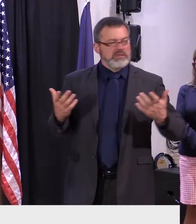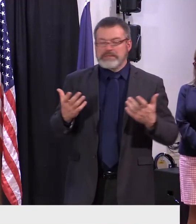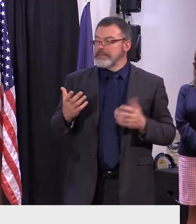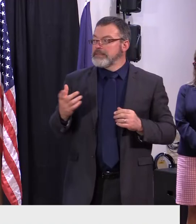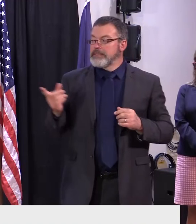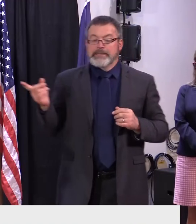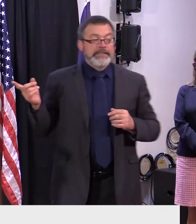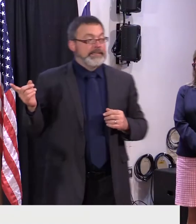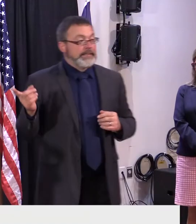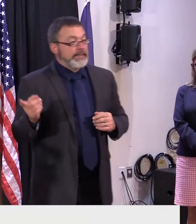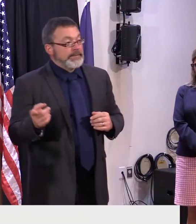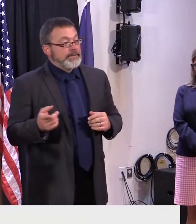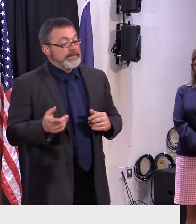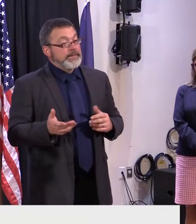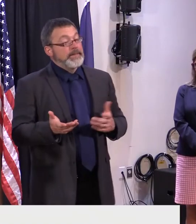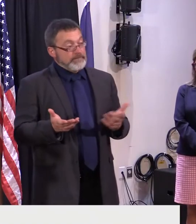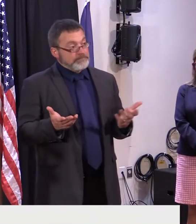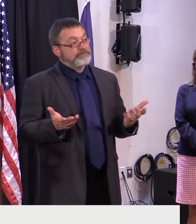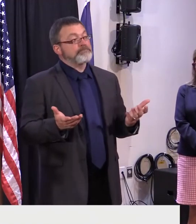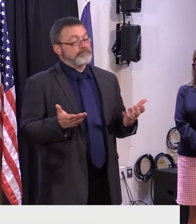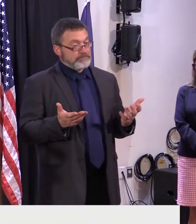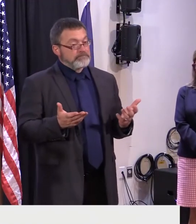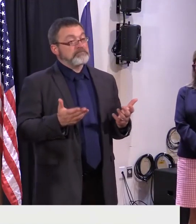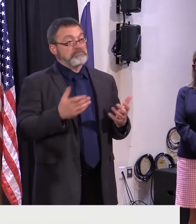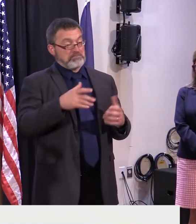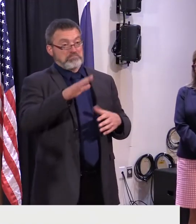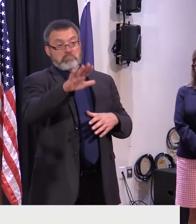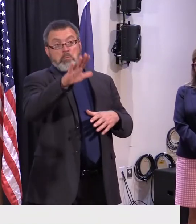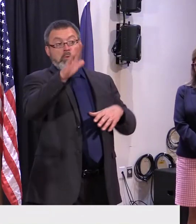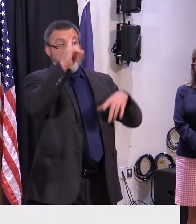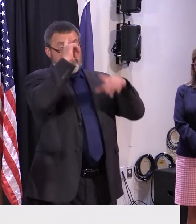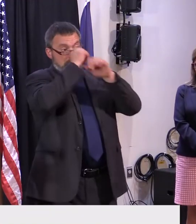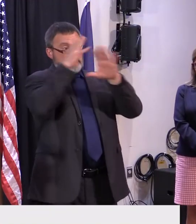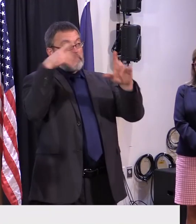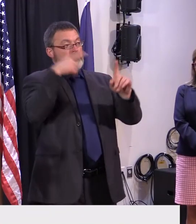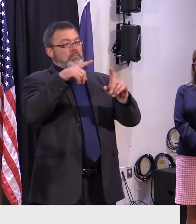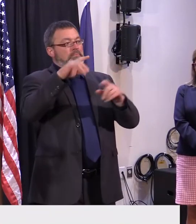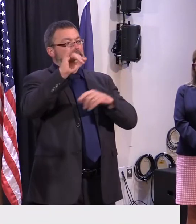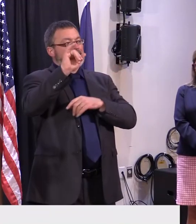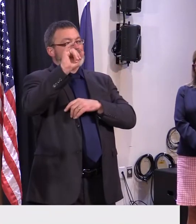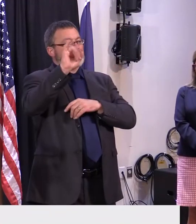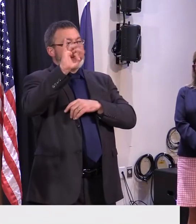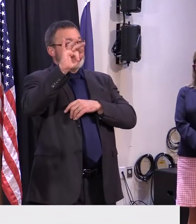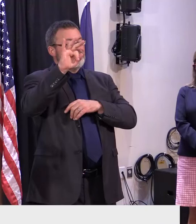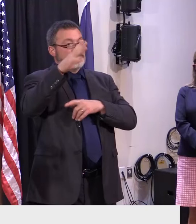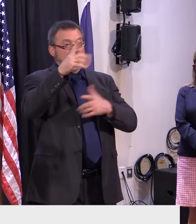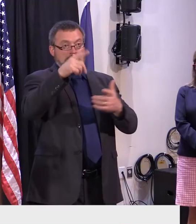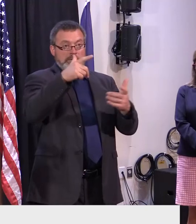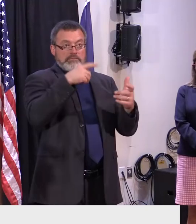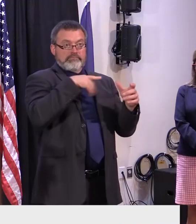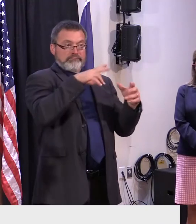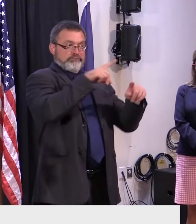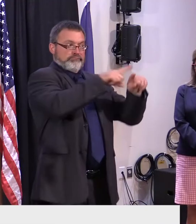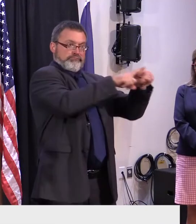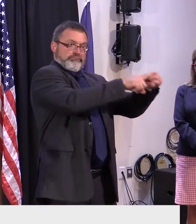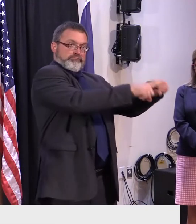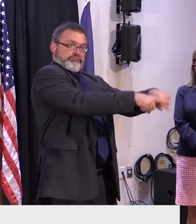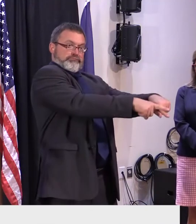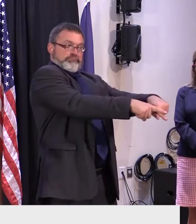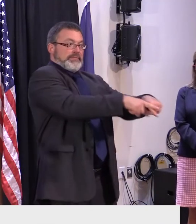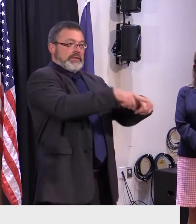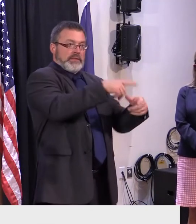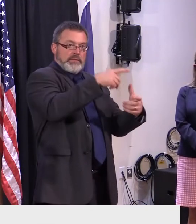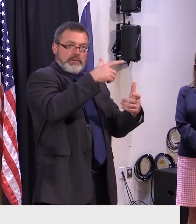a um all of a sudden the wells and gas supplies and fuel supplies were shut off uh